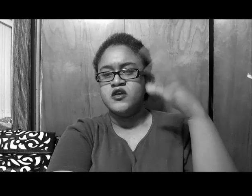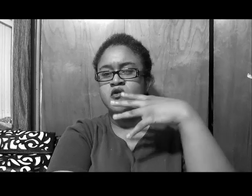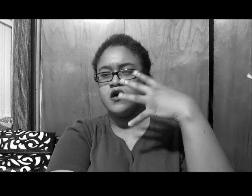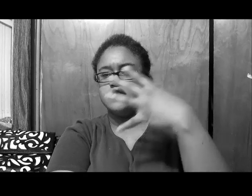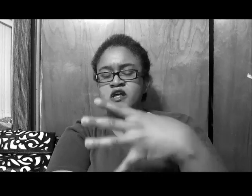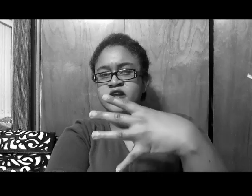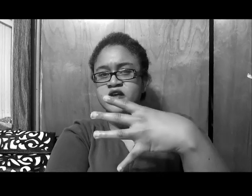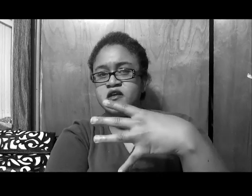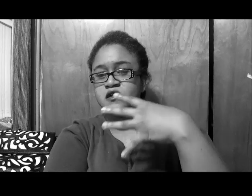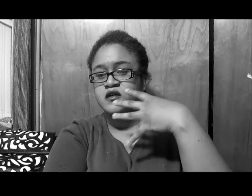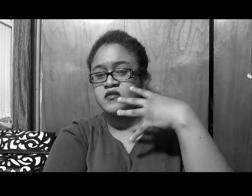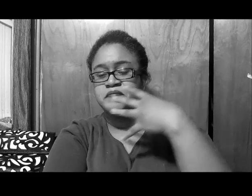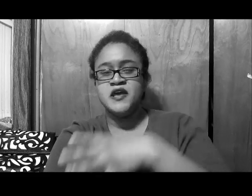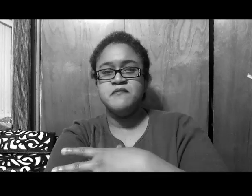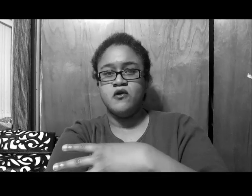you are letting people,